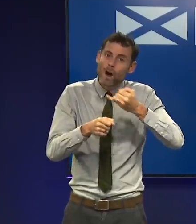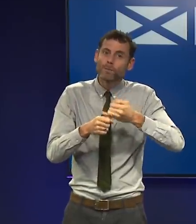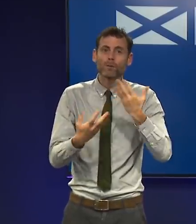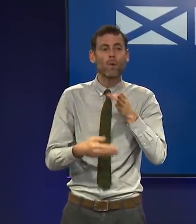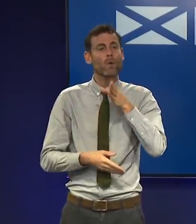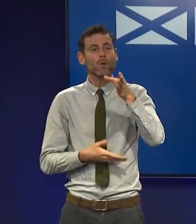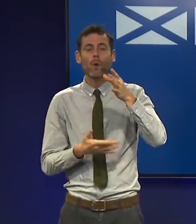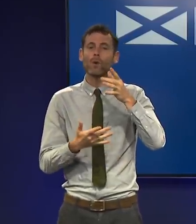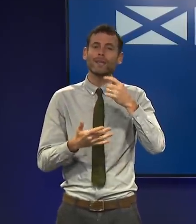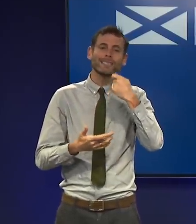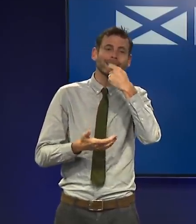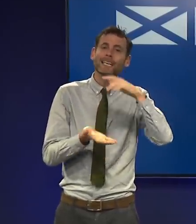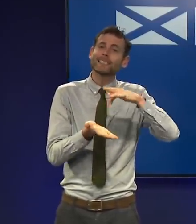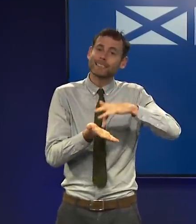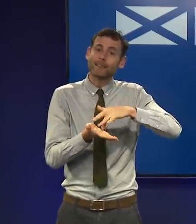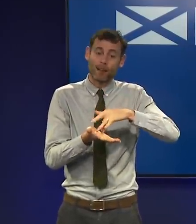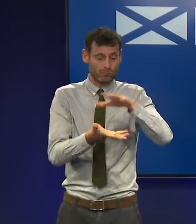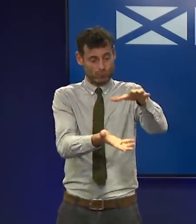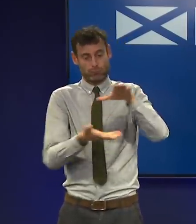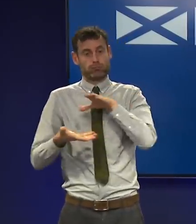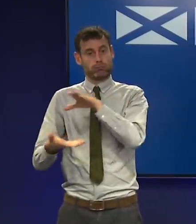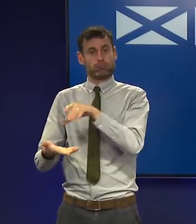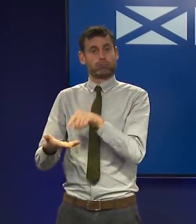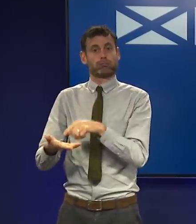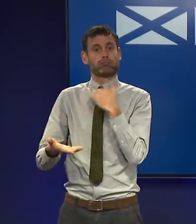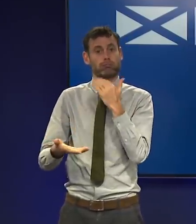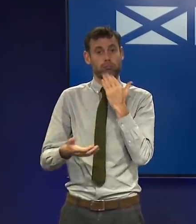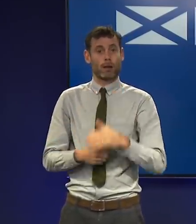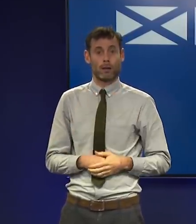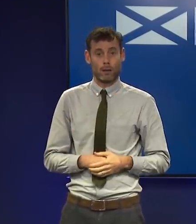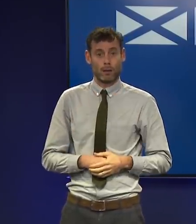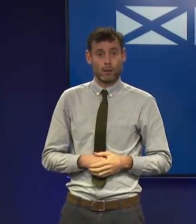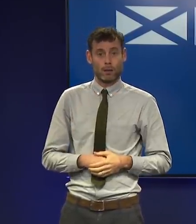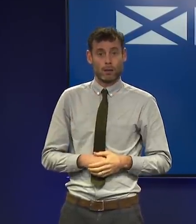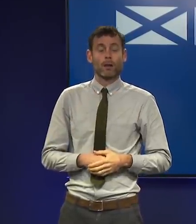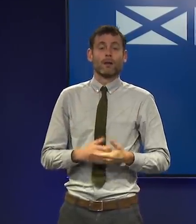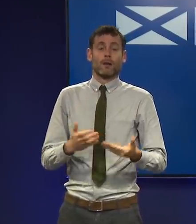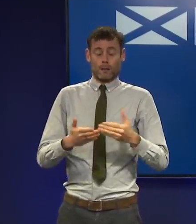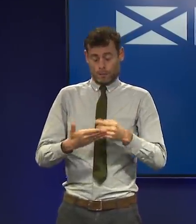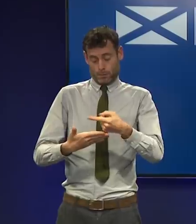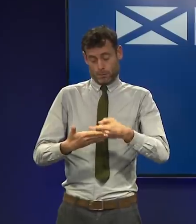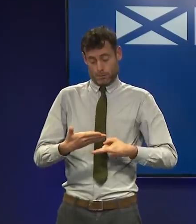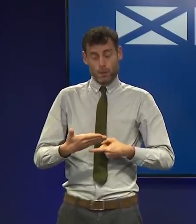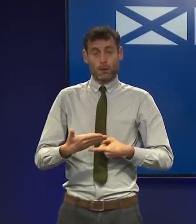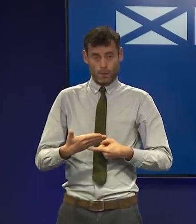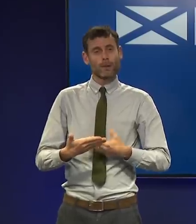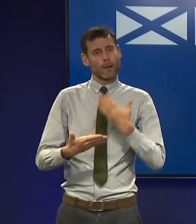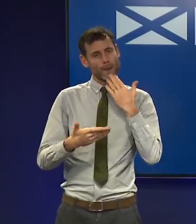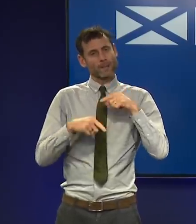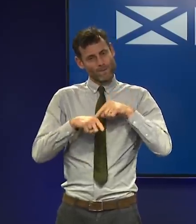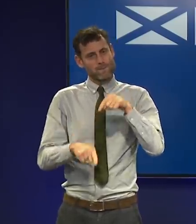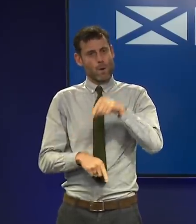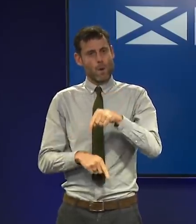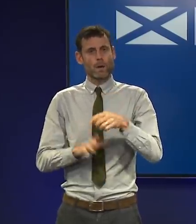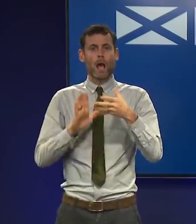free, so get as many as you need and keep your supply topped up. And finally, comply with all of the existing protections. Wear face